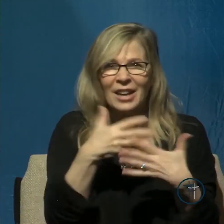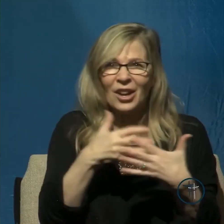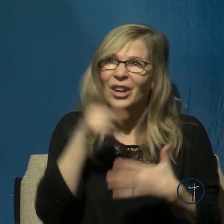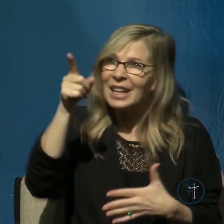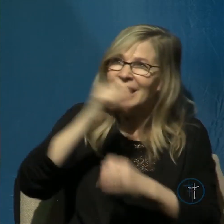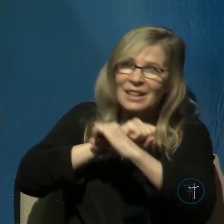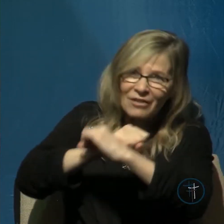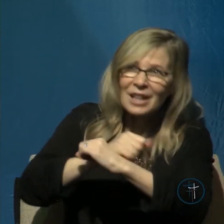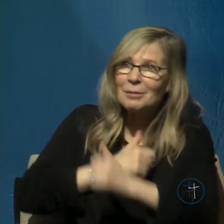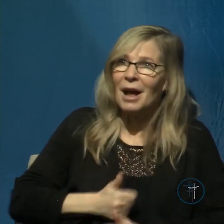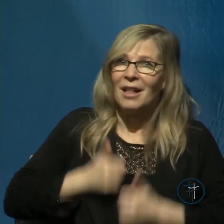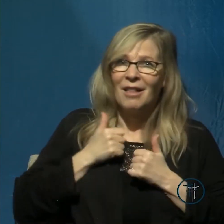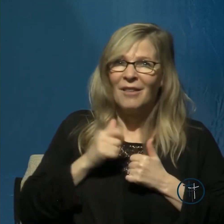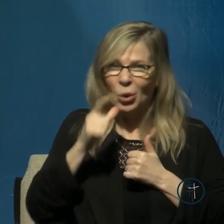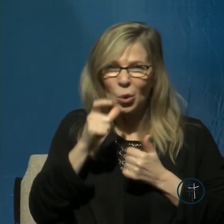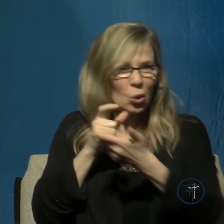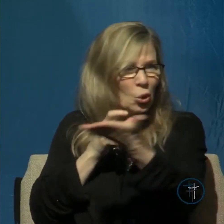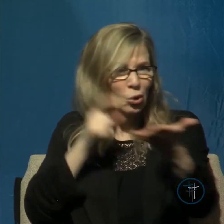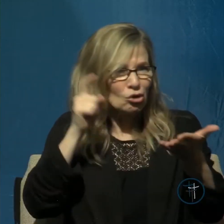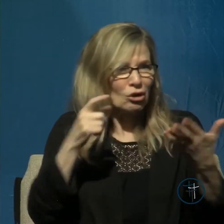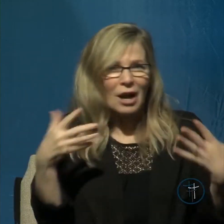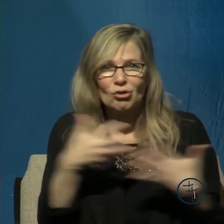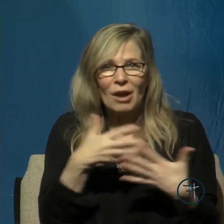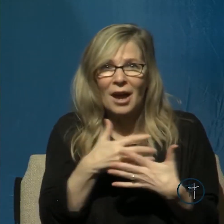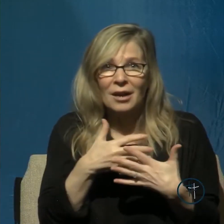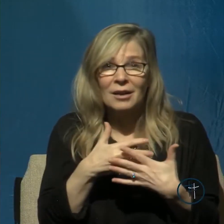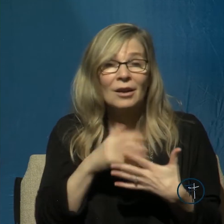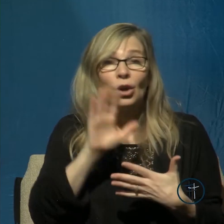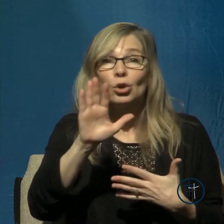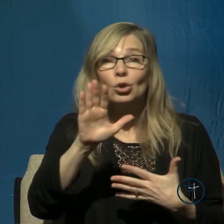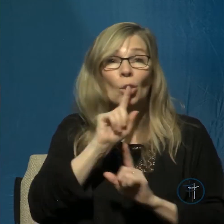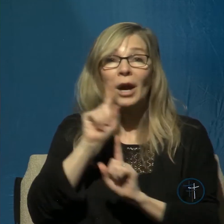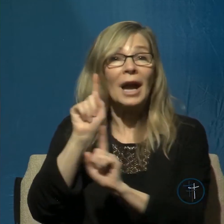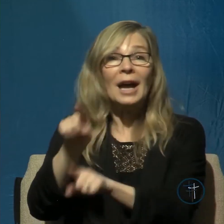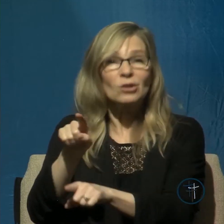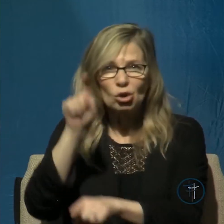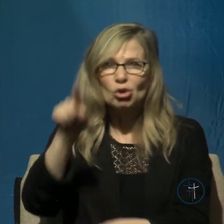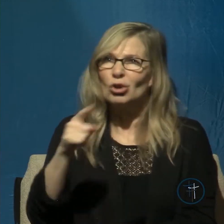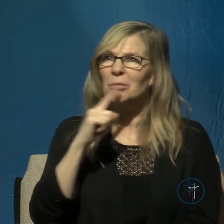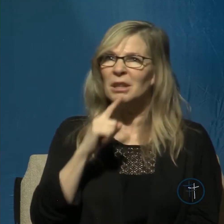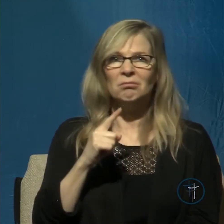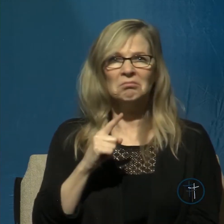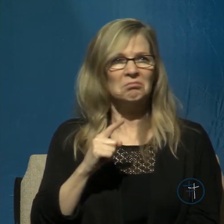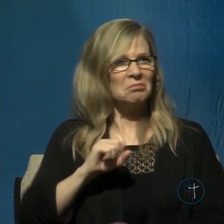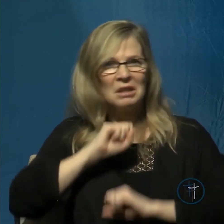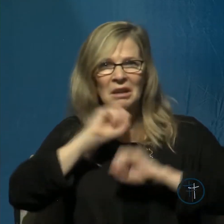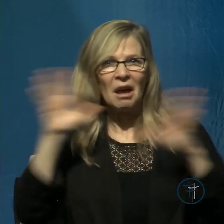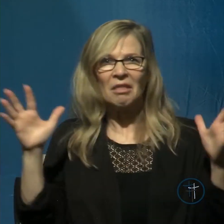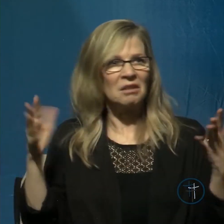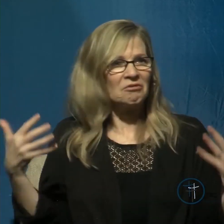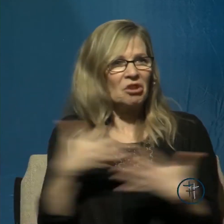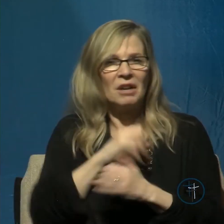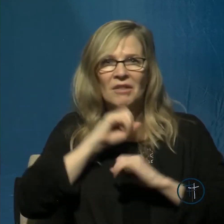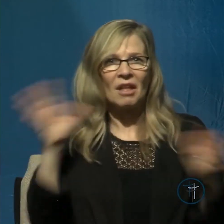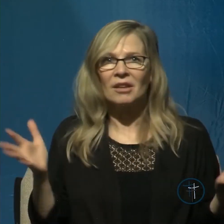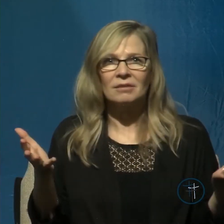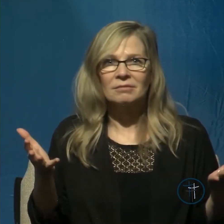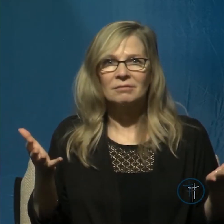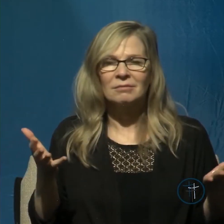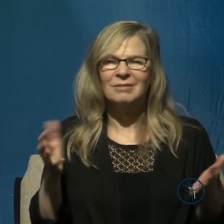And the answer ought to rise up in your heart. Fear no one and nothing. That should be your experience.